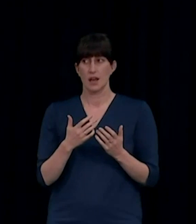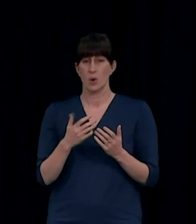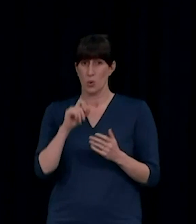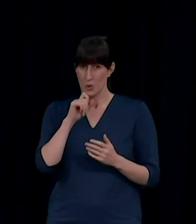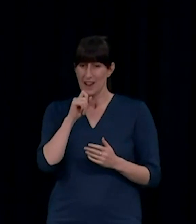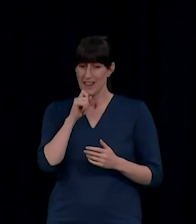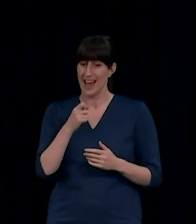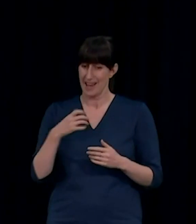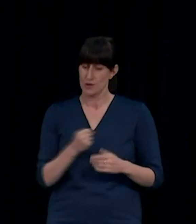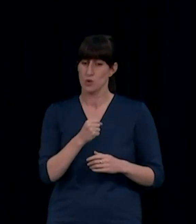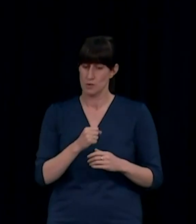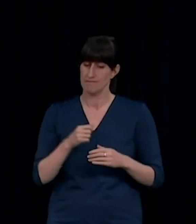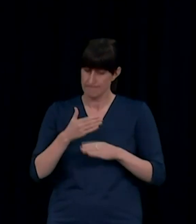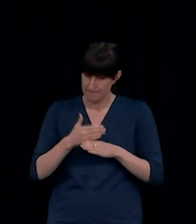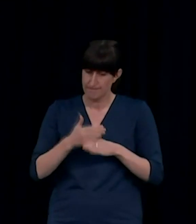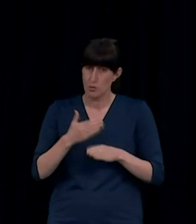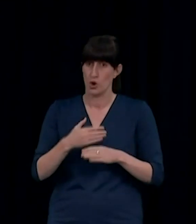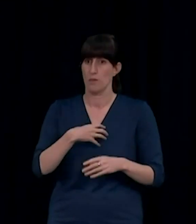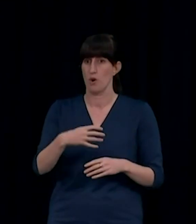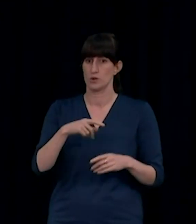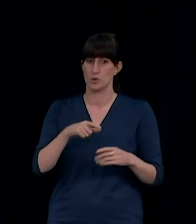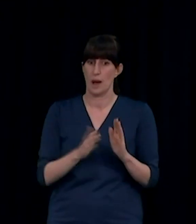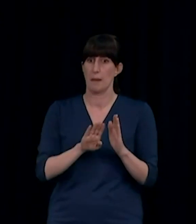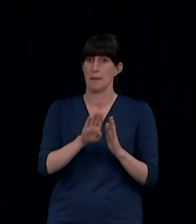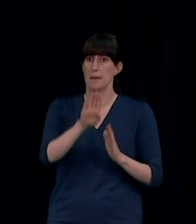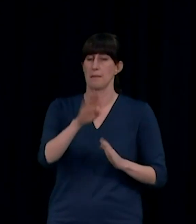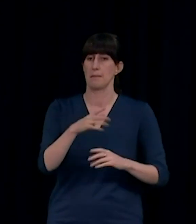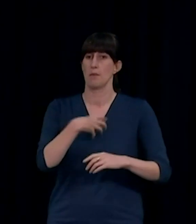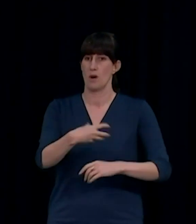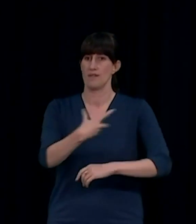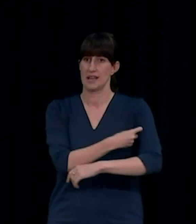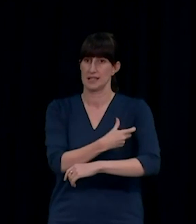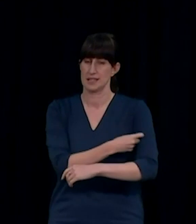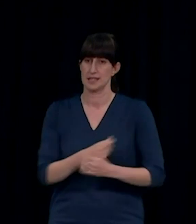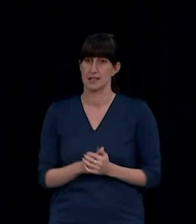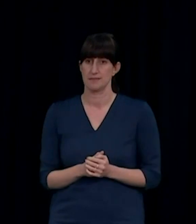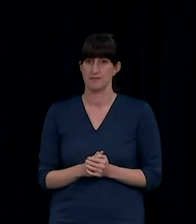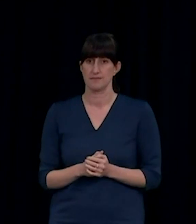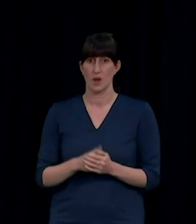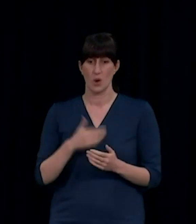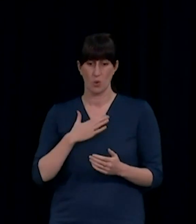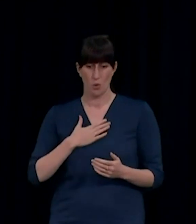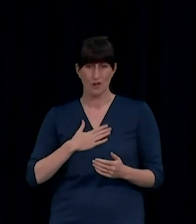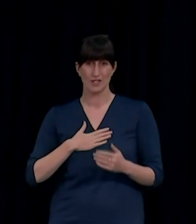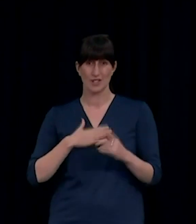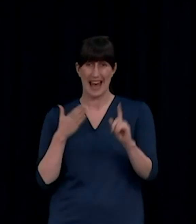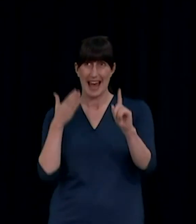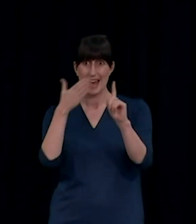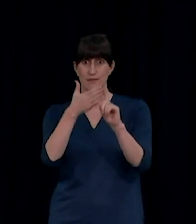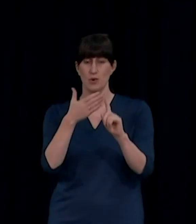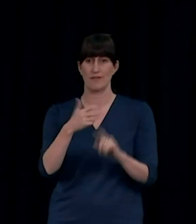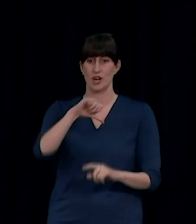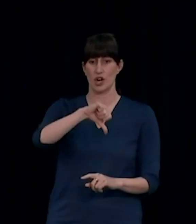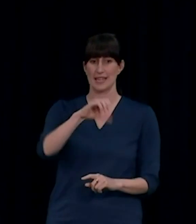it is going to take us more effort. Hitting 90% of the eligible population vaccinated by the time we review alert levels in